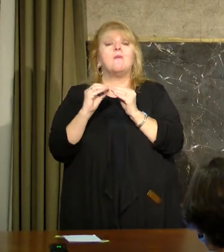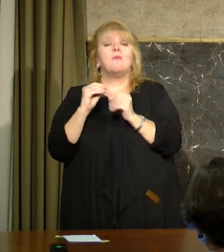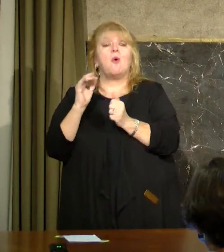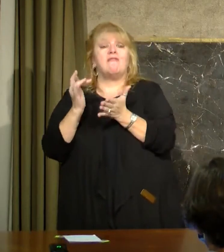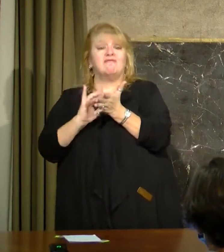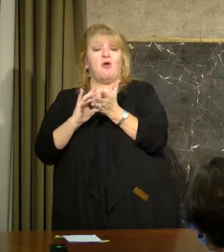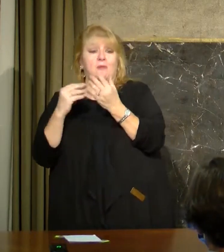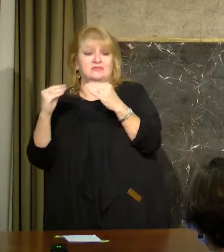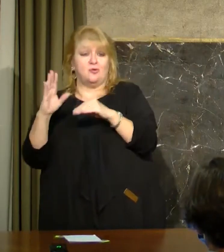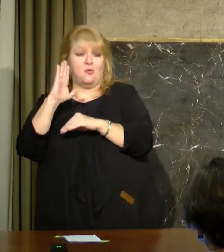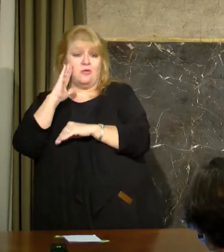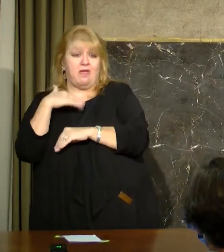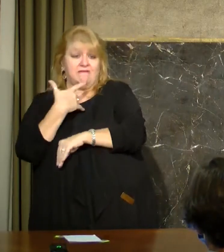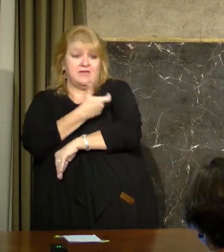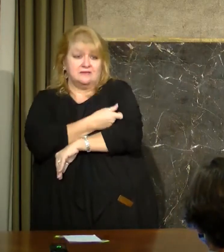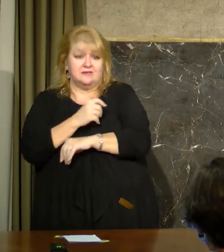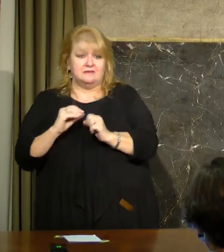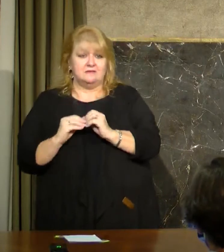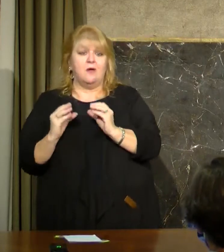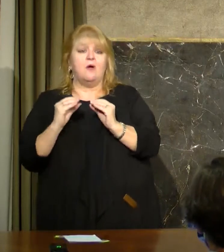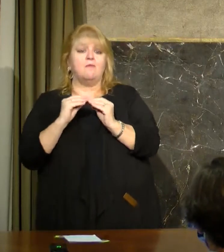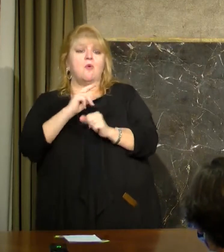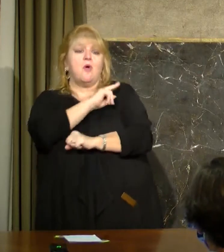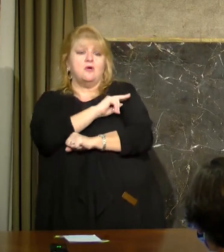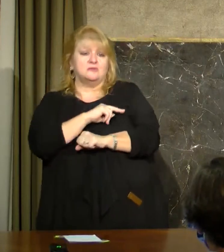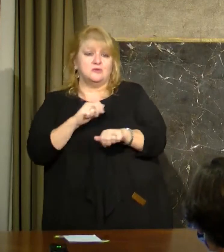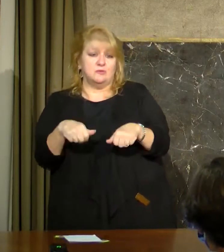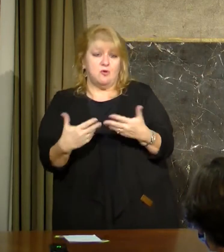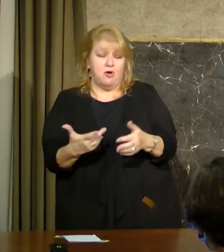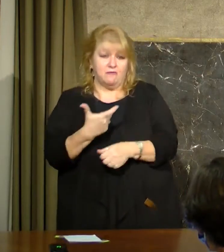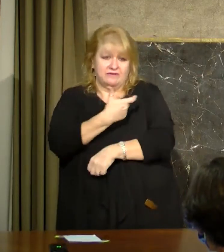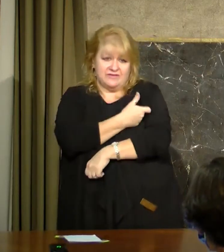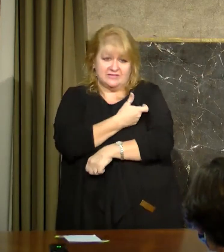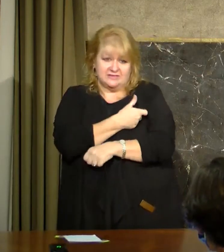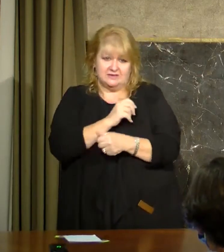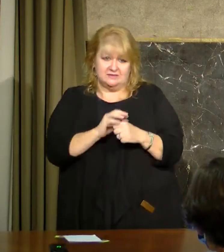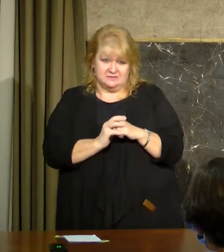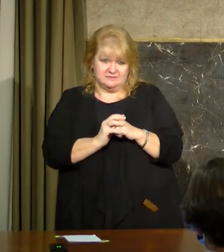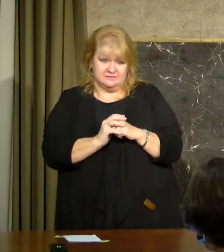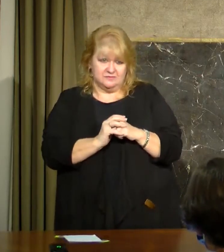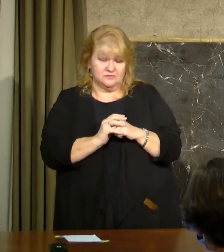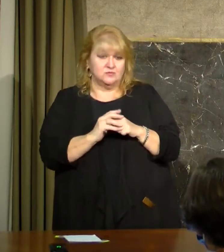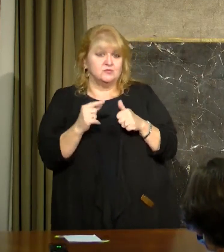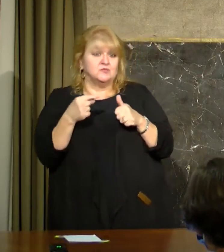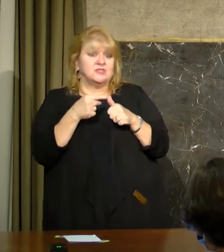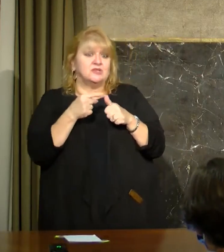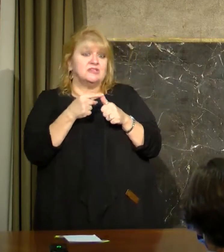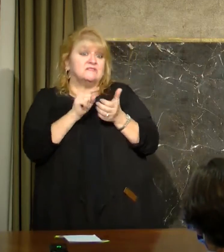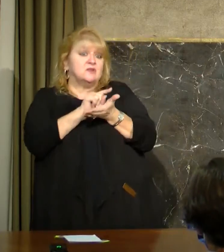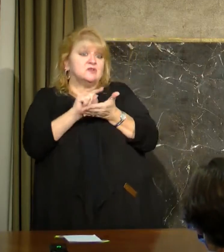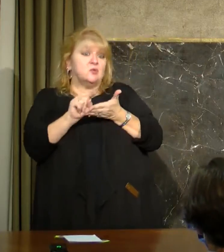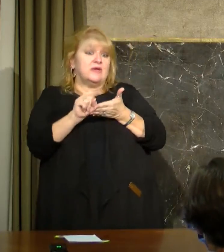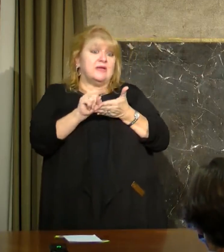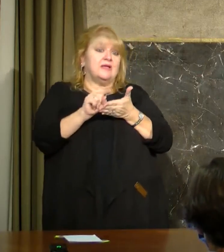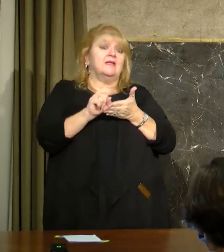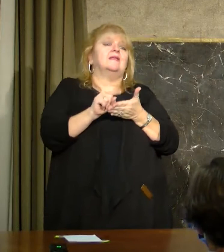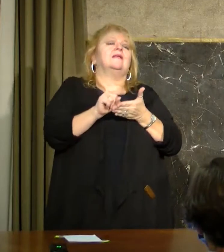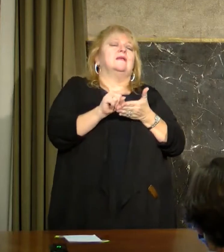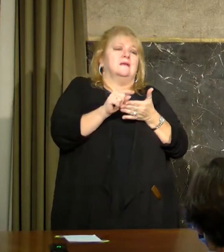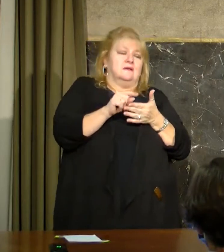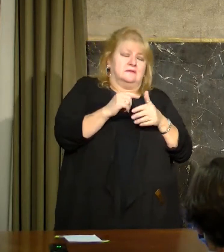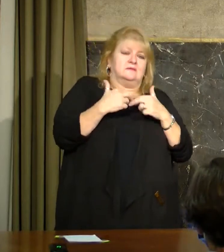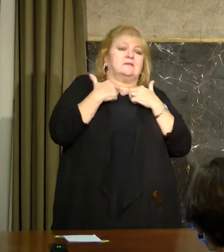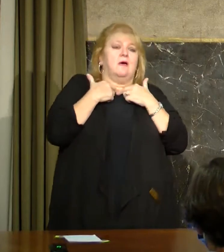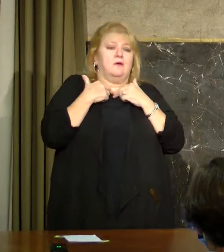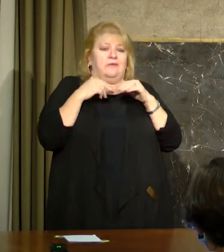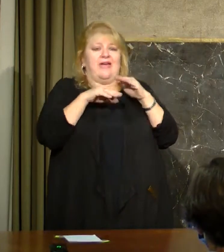and there'll be more and more hospitals that are offering vaccine to the community. So just the first week, the access will get better, and